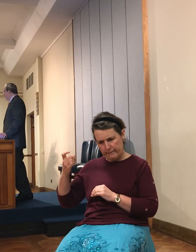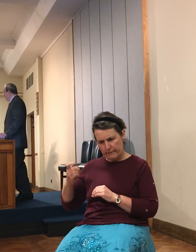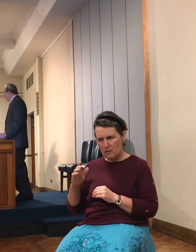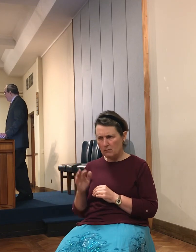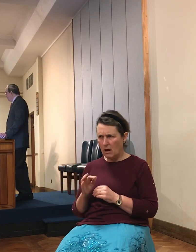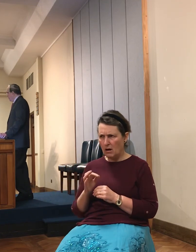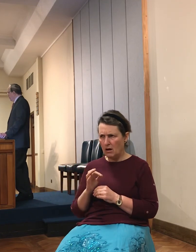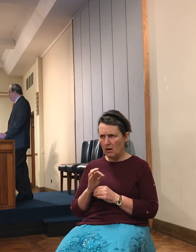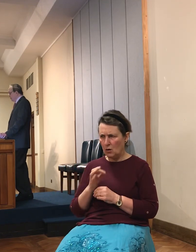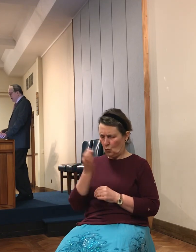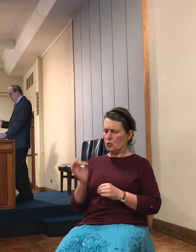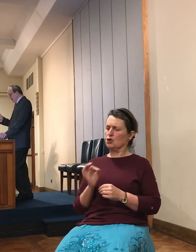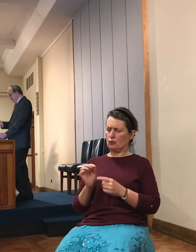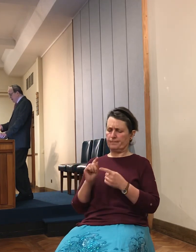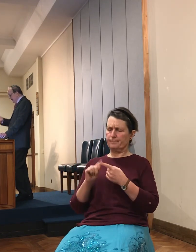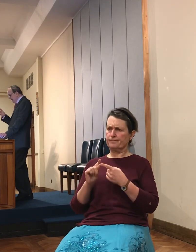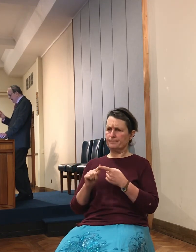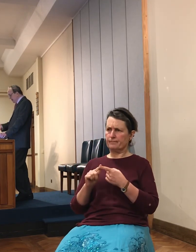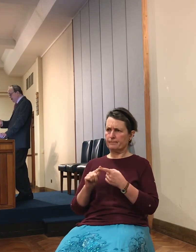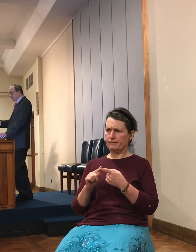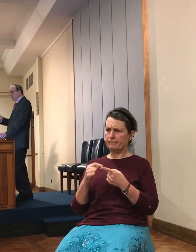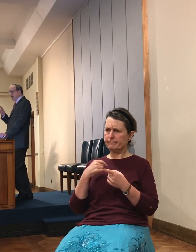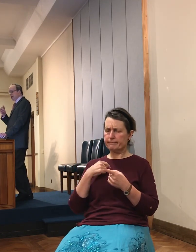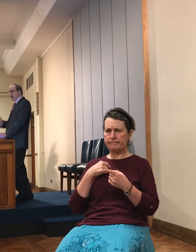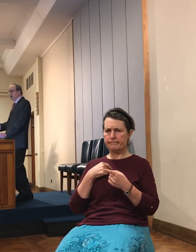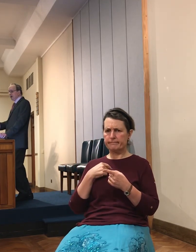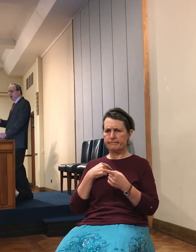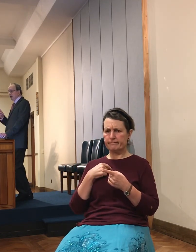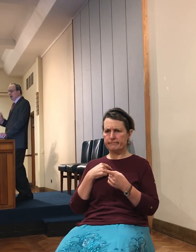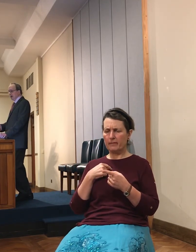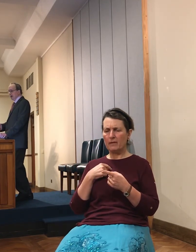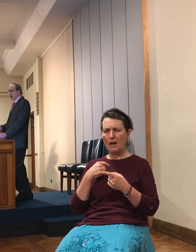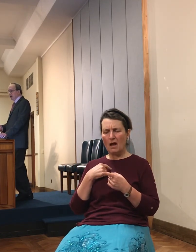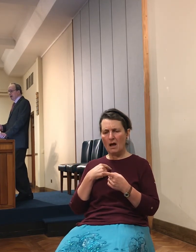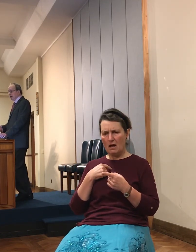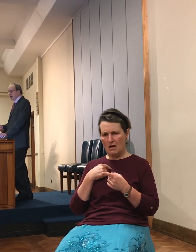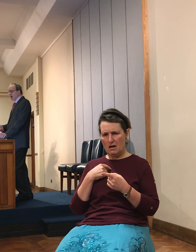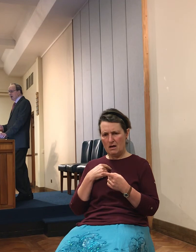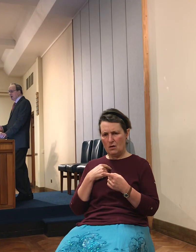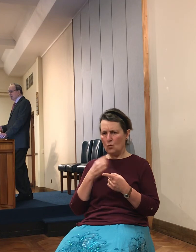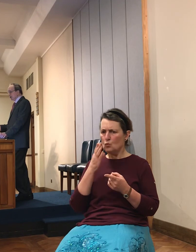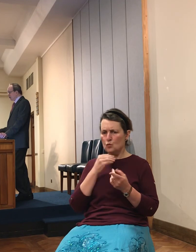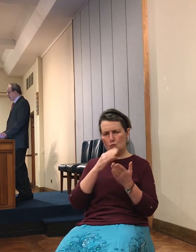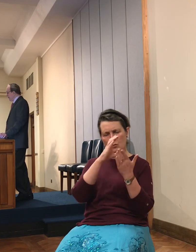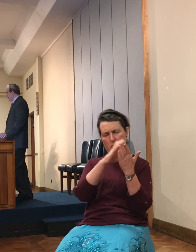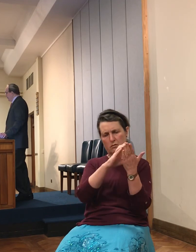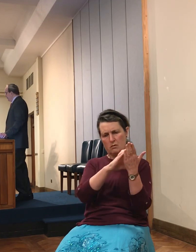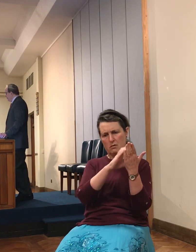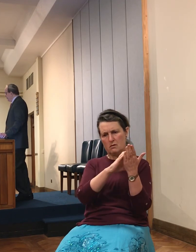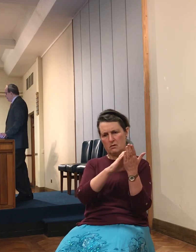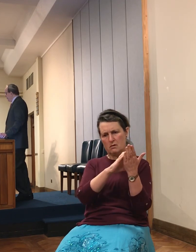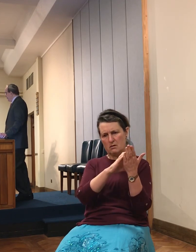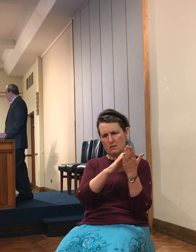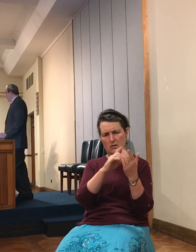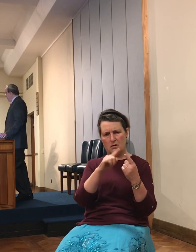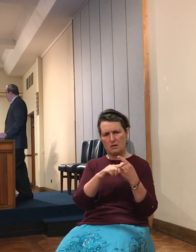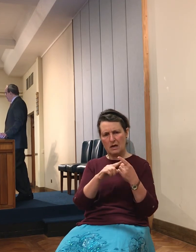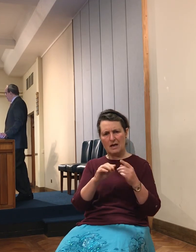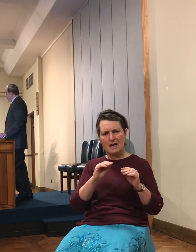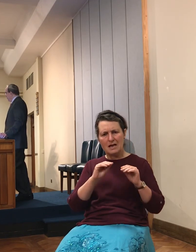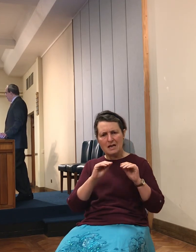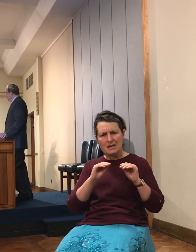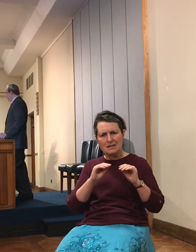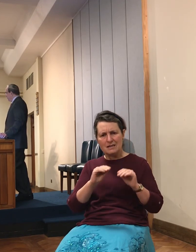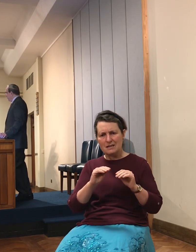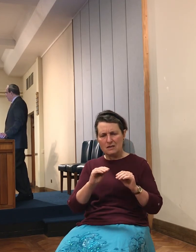one. What am I going to be teaching here together which strengthens faith?